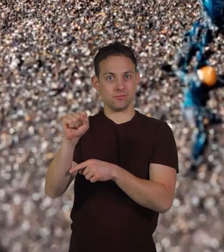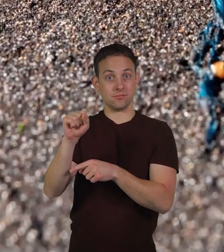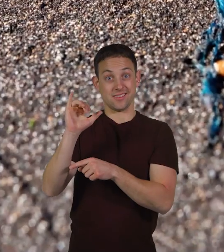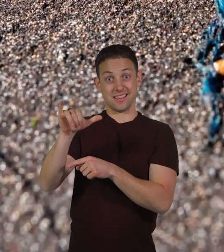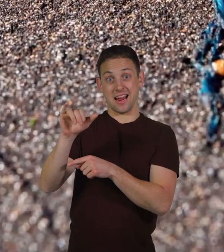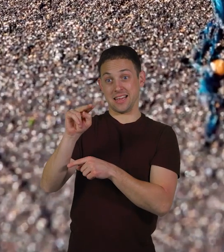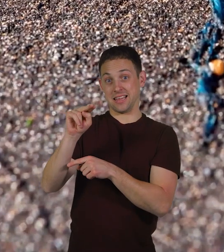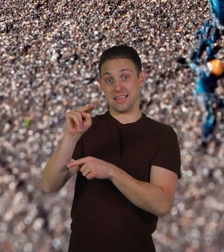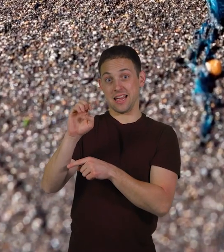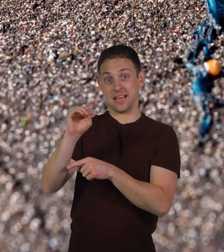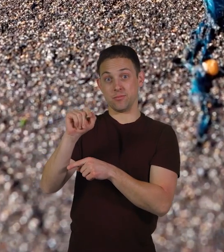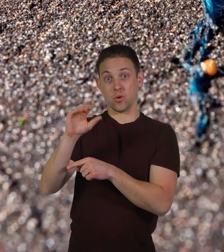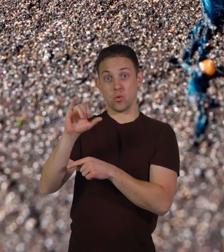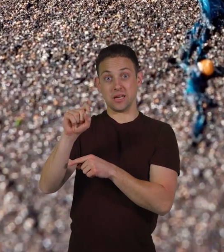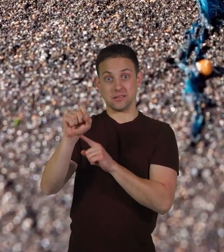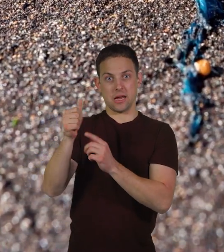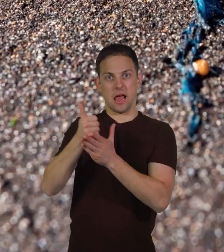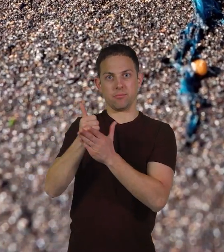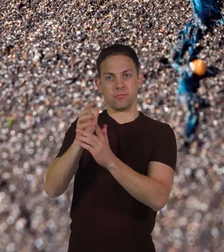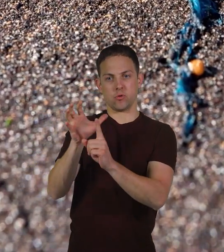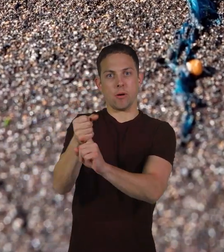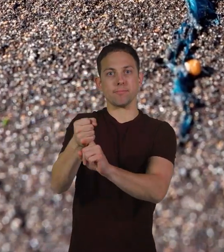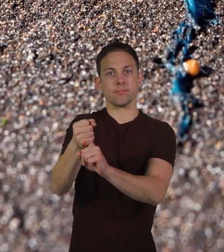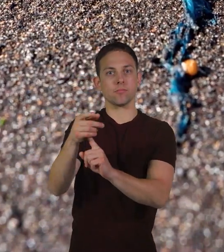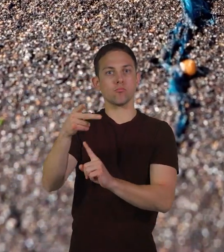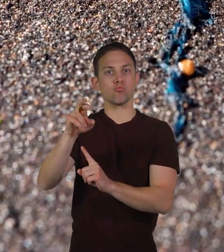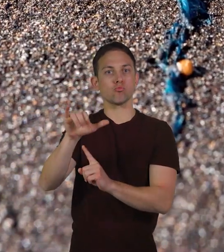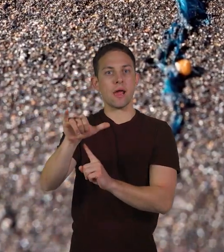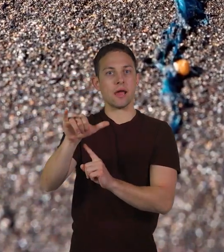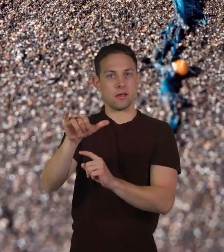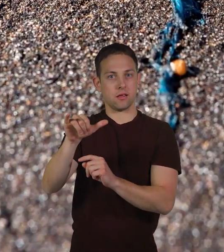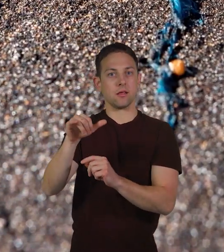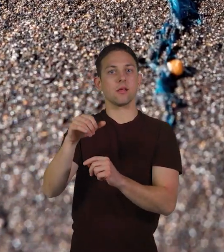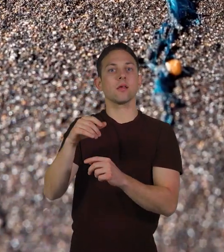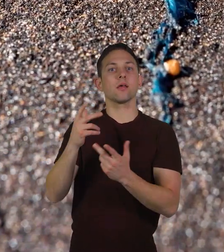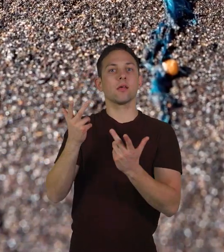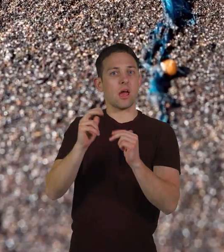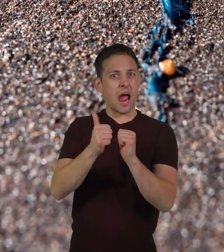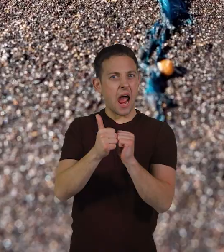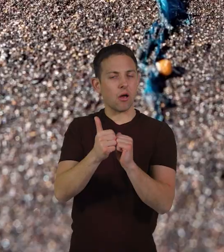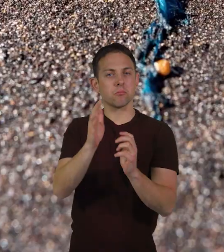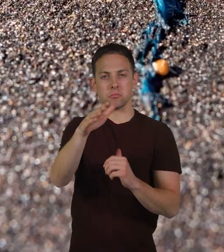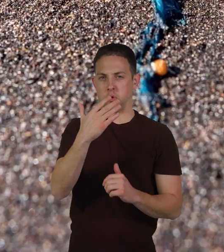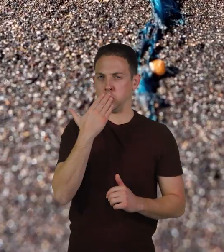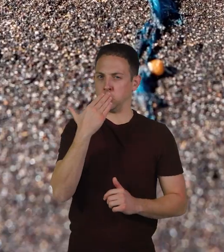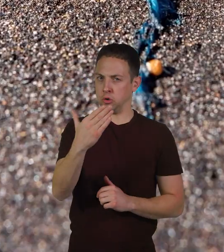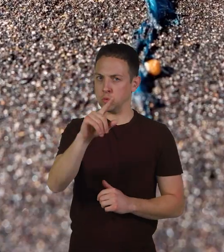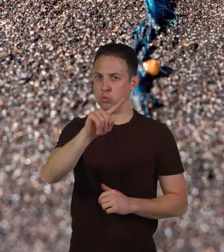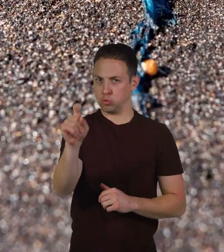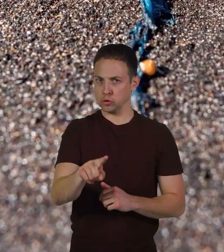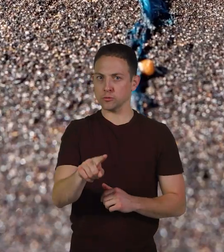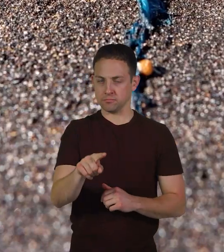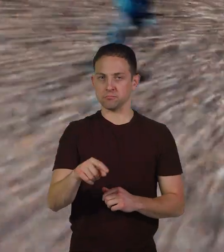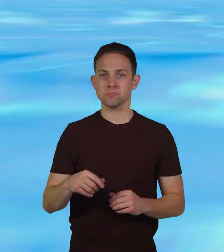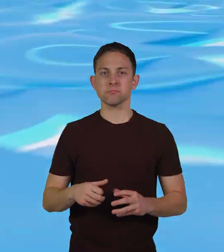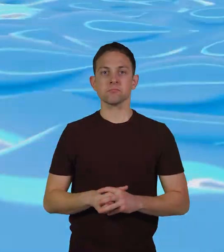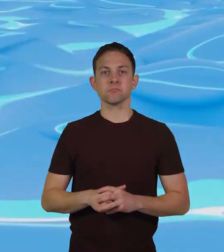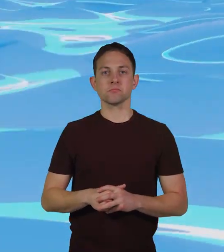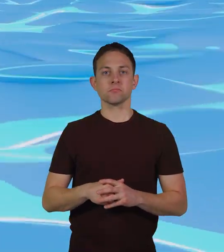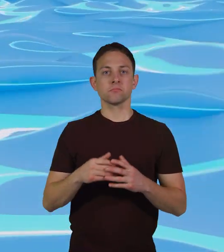nematocysts help trap the prey in the manowar's tentacles. How? Good question! Catching